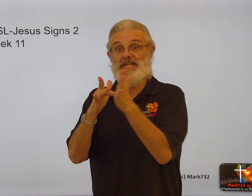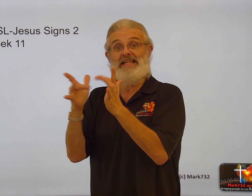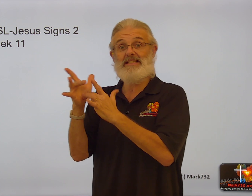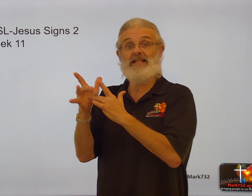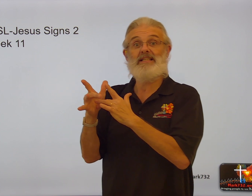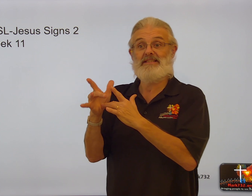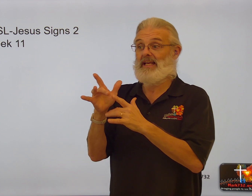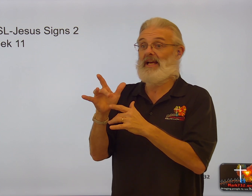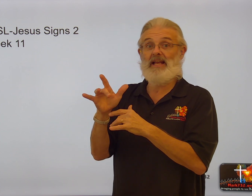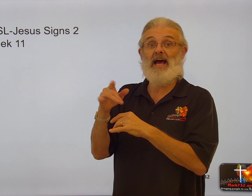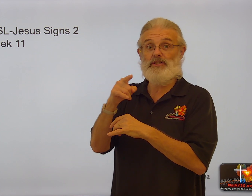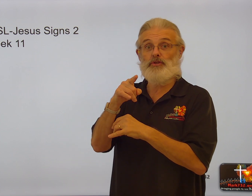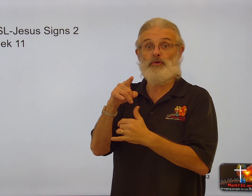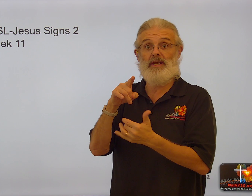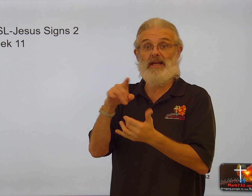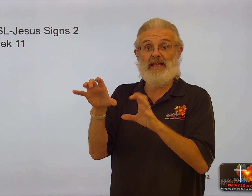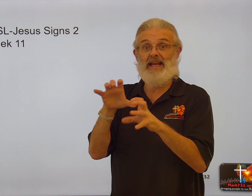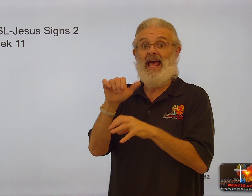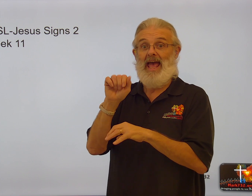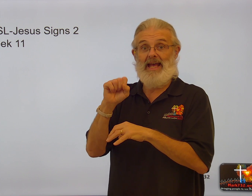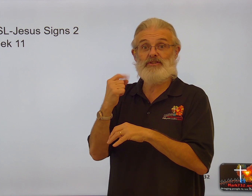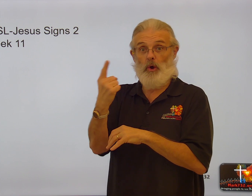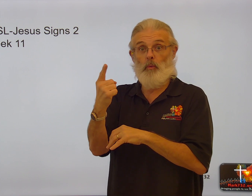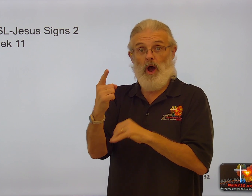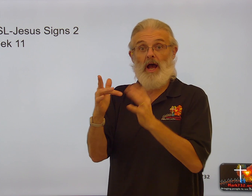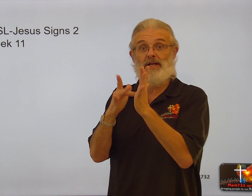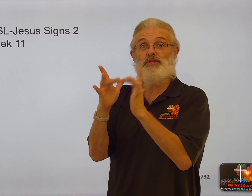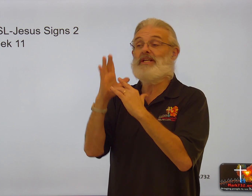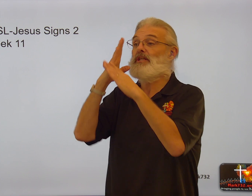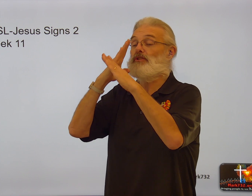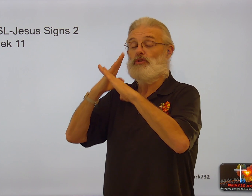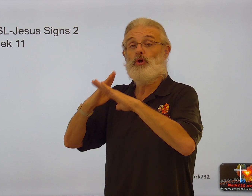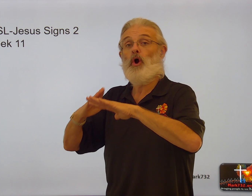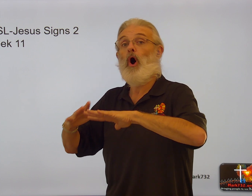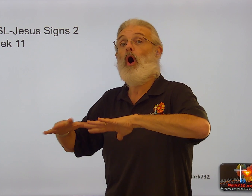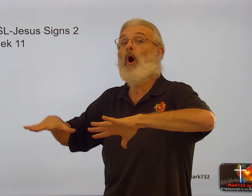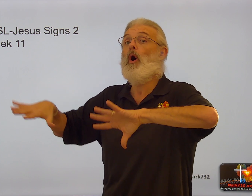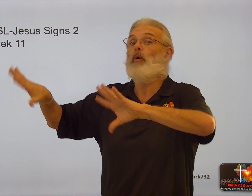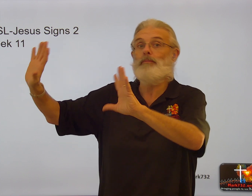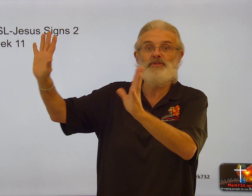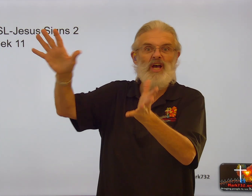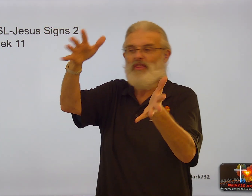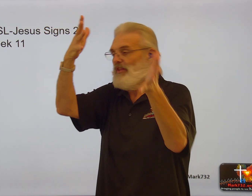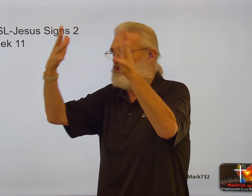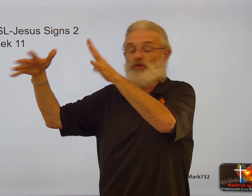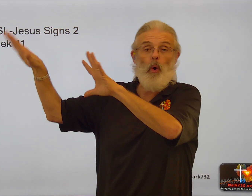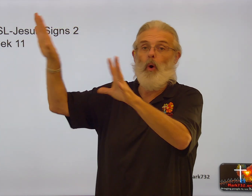Jesus, as you did in ASL 1, Jesus calms the storm.